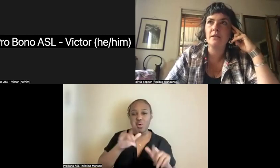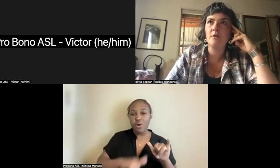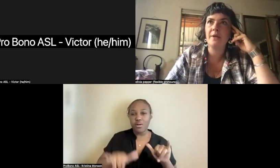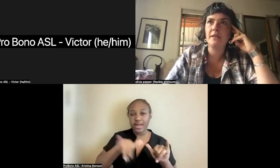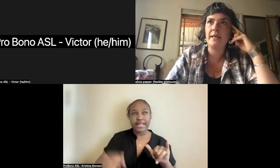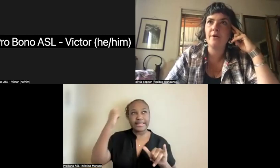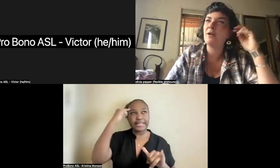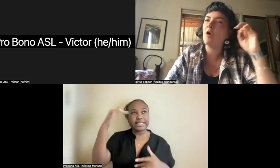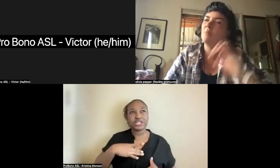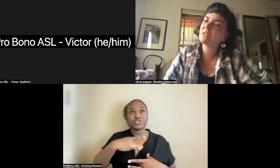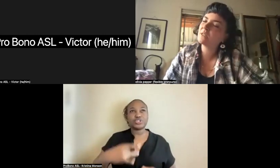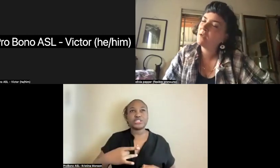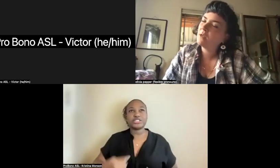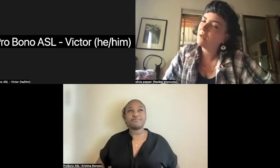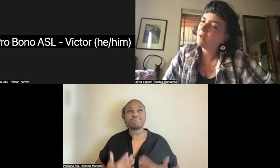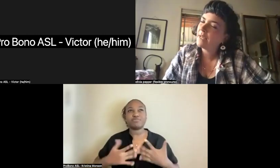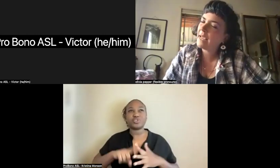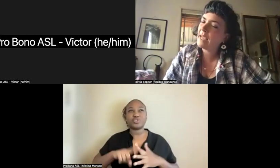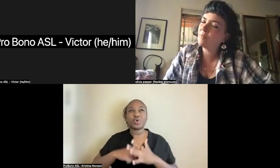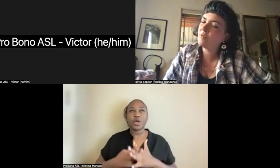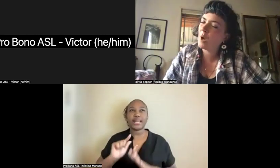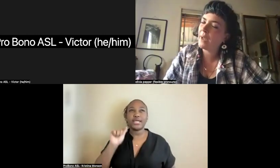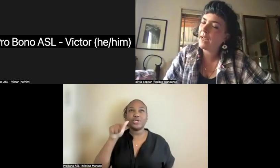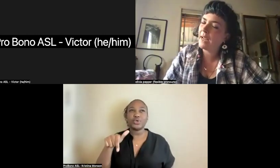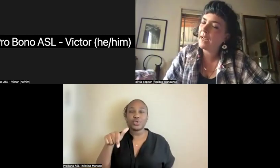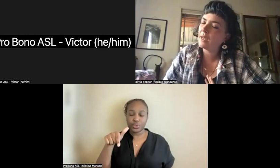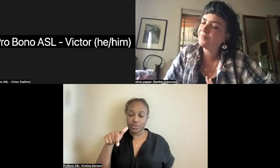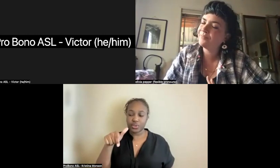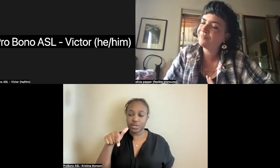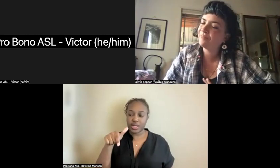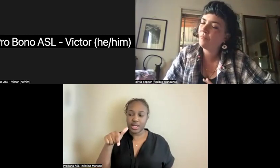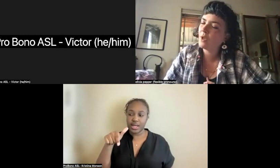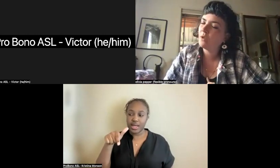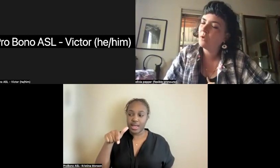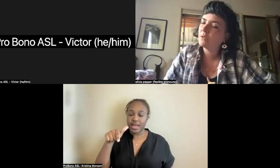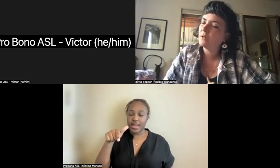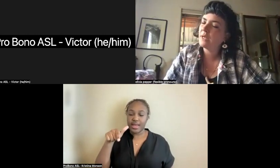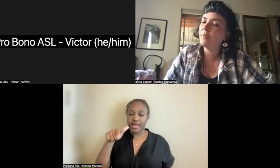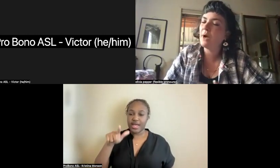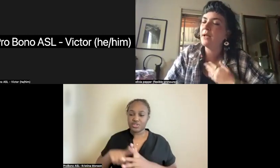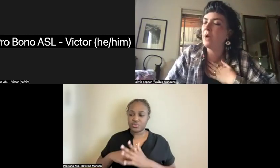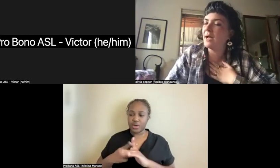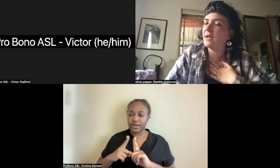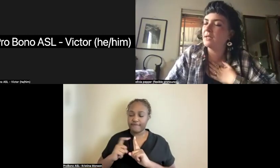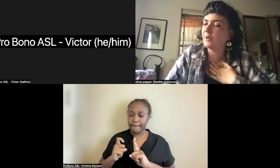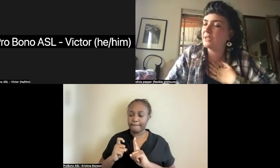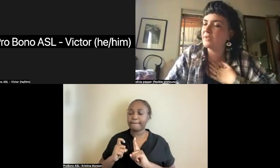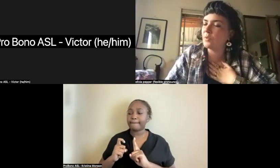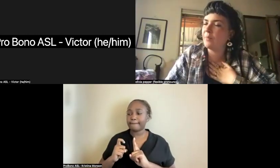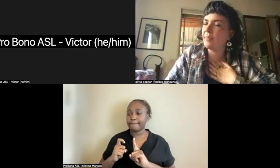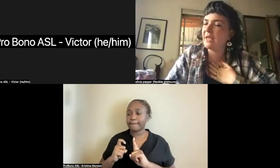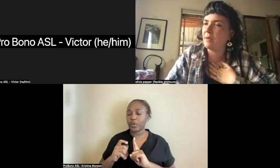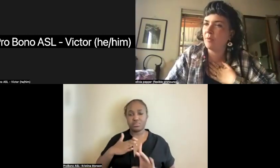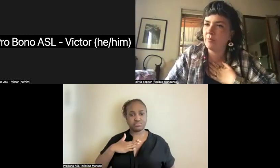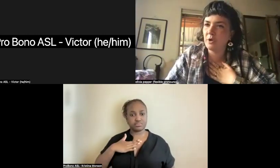a little bit later and almost came from a, in my, in my experience of his